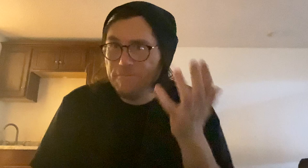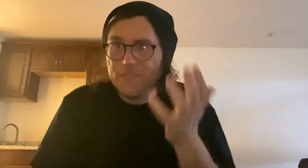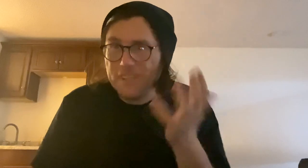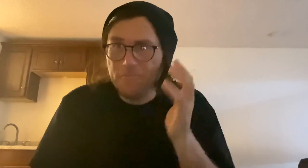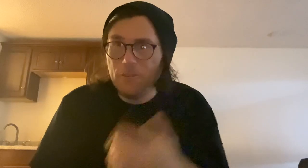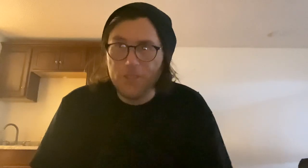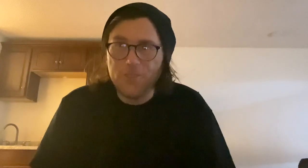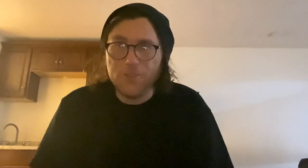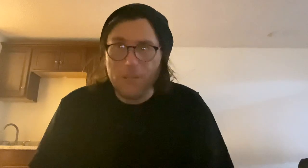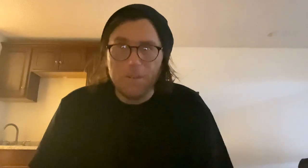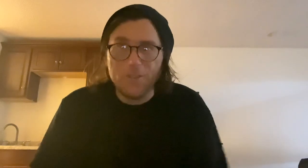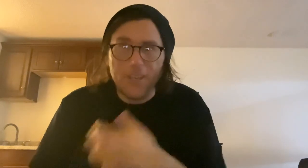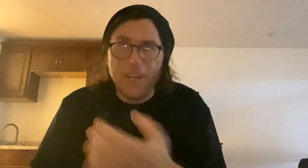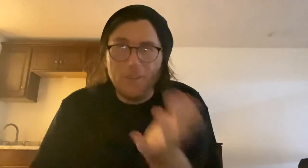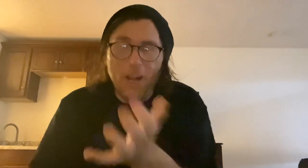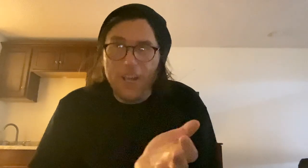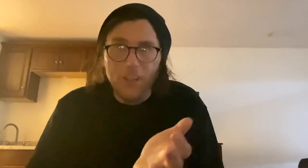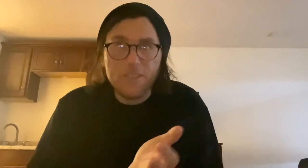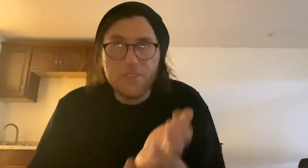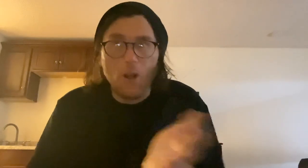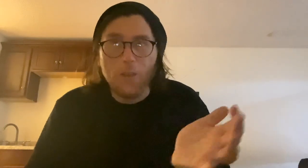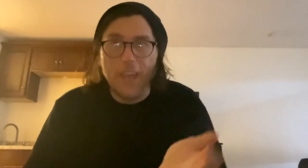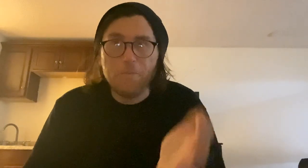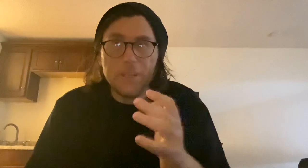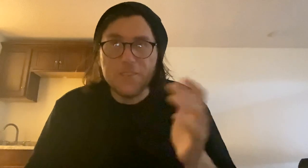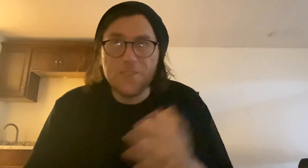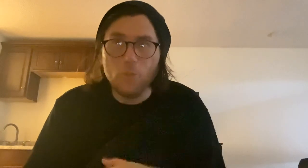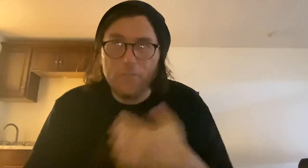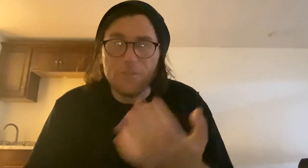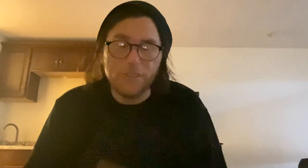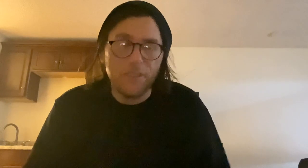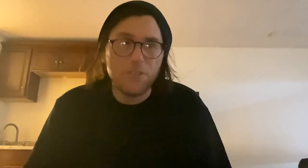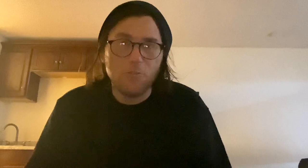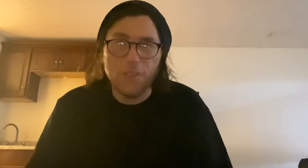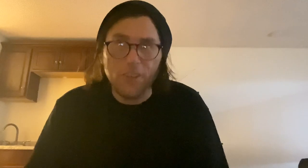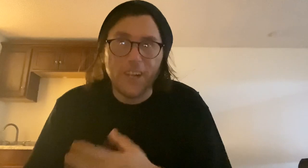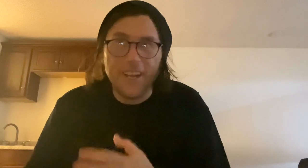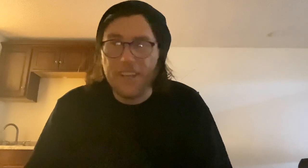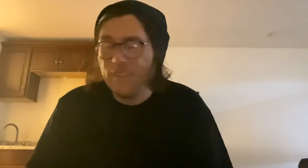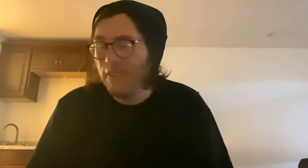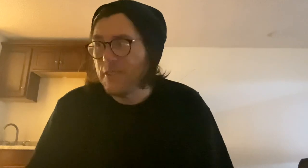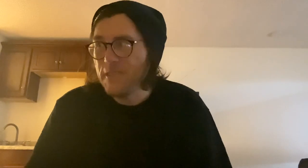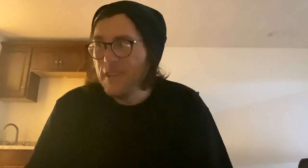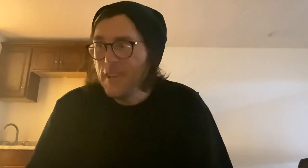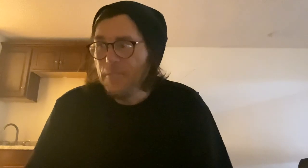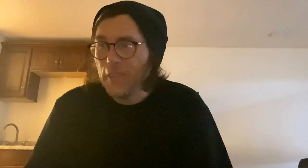Did it really cheap and dirty, you know, it looks okay from a distance, whatever, until you start really looking at it and you notice that